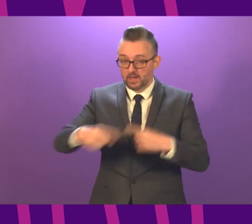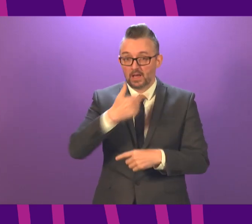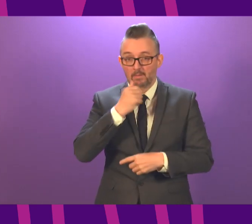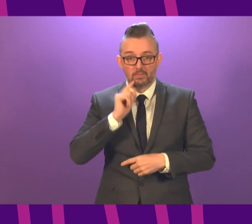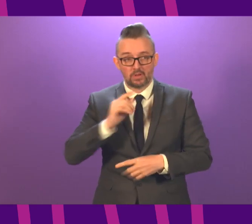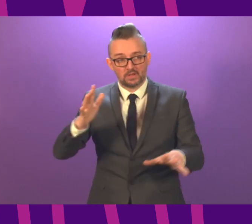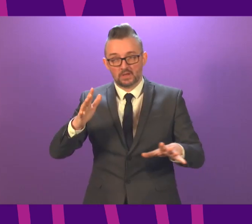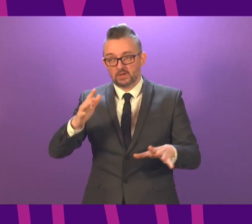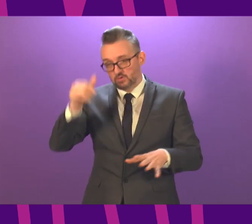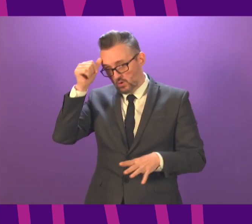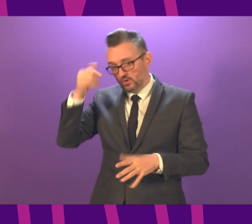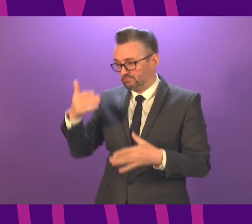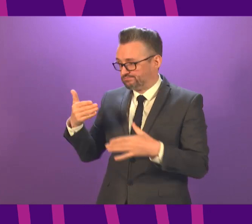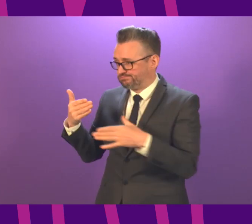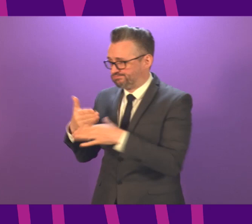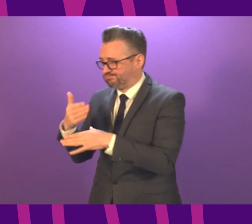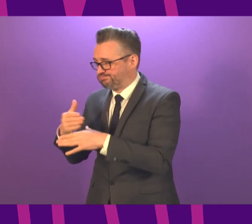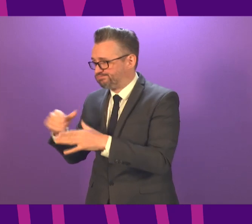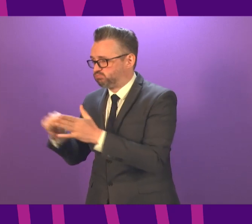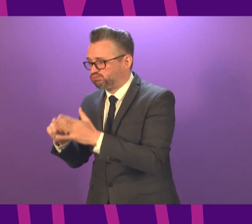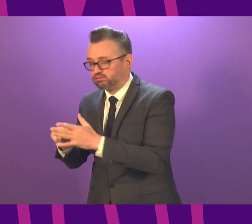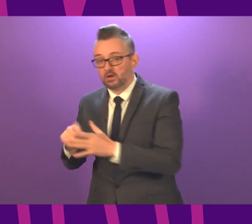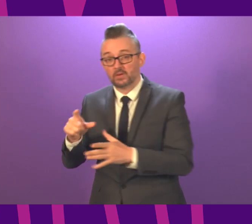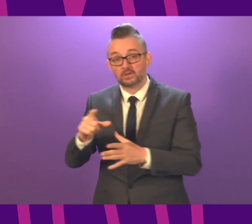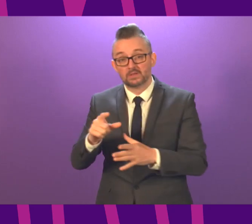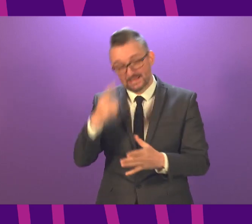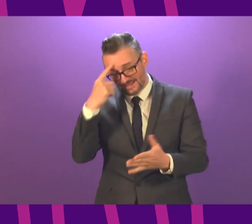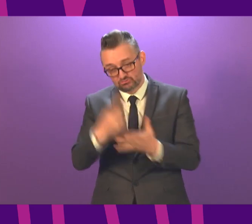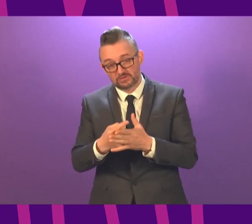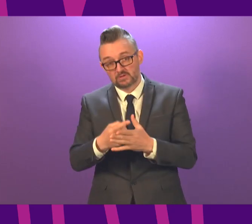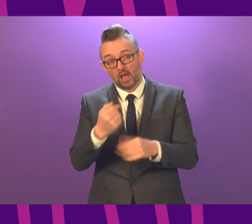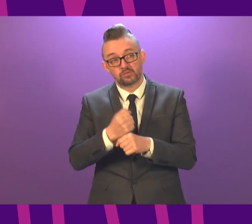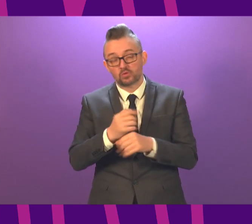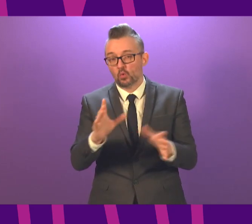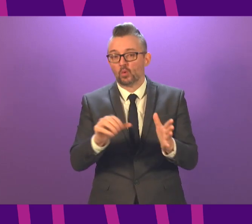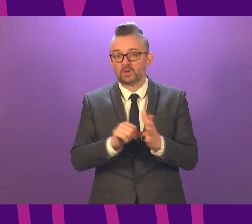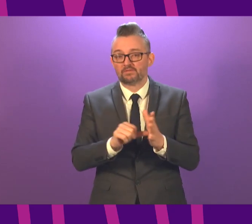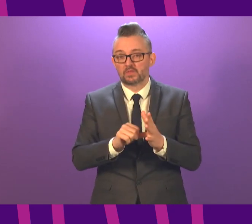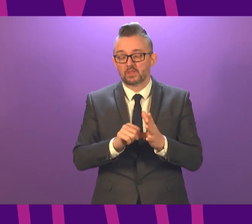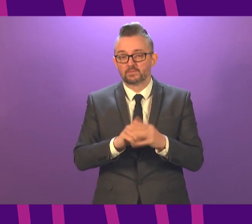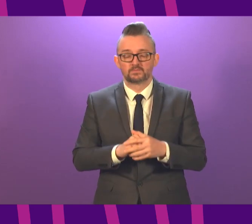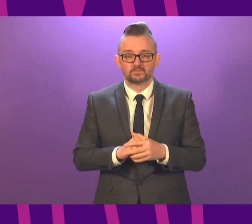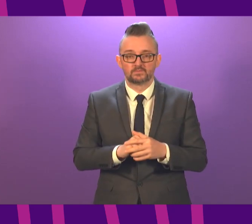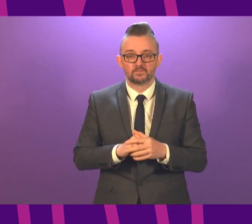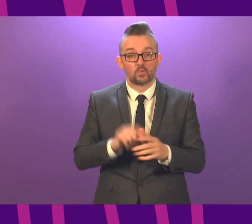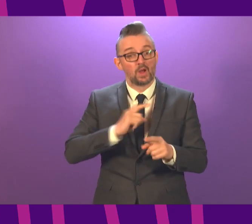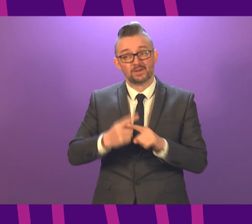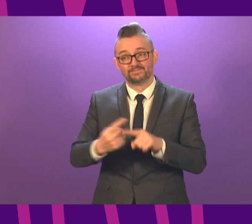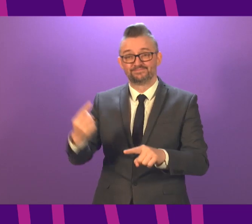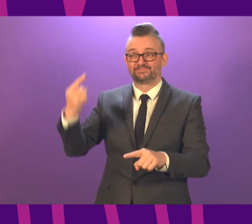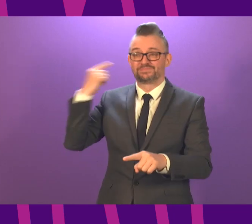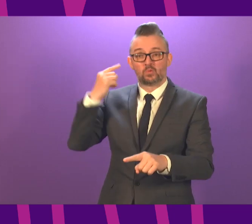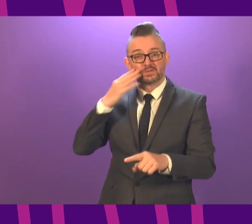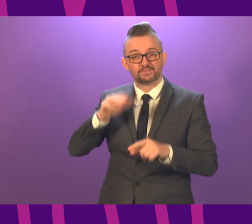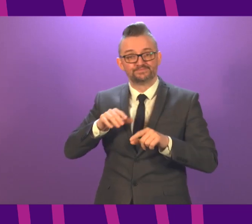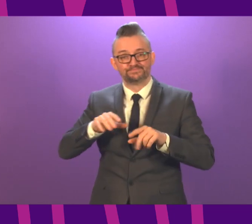the consequences and these things are not easy for any government anywhere. But yes, we are, as we did earlier in the pandemic and at